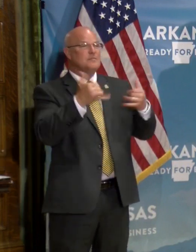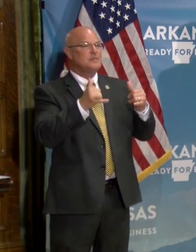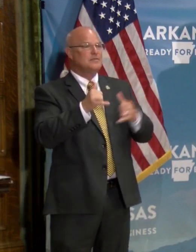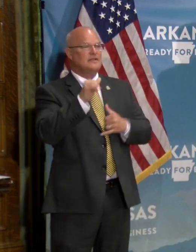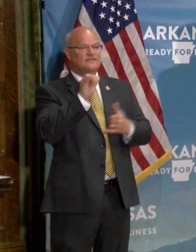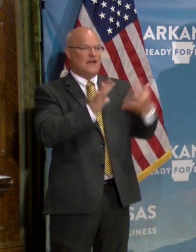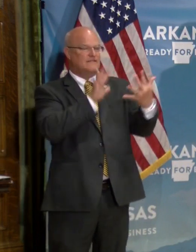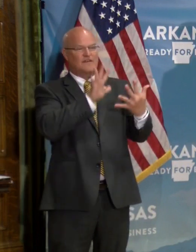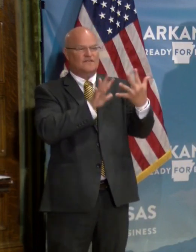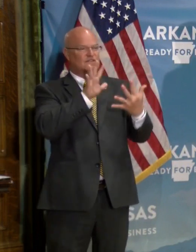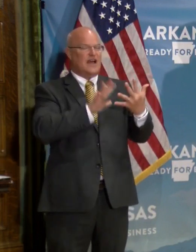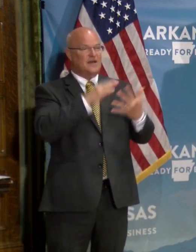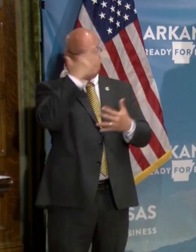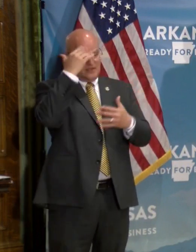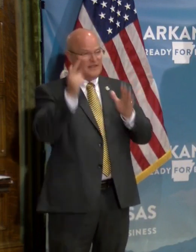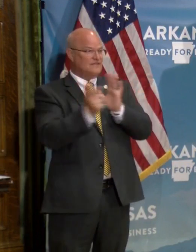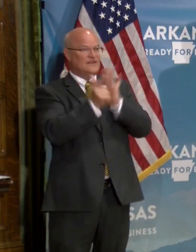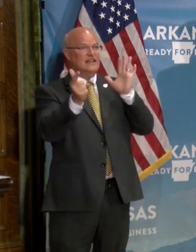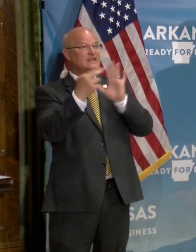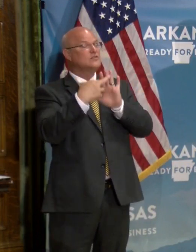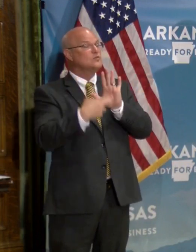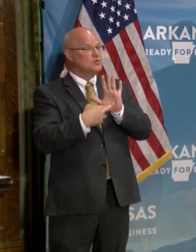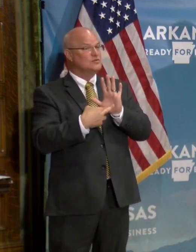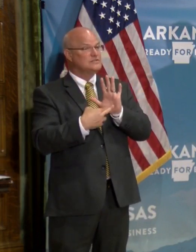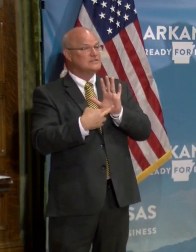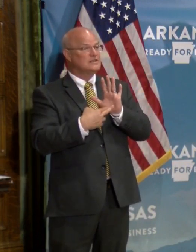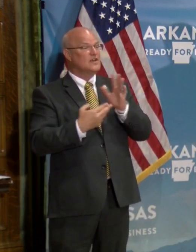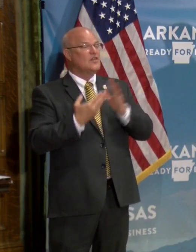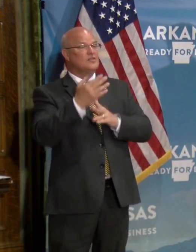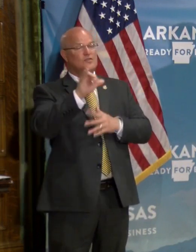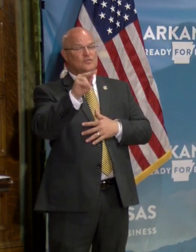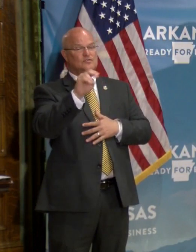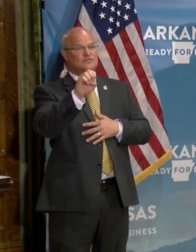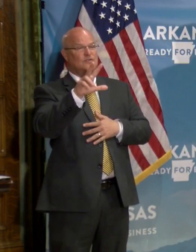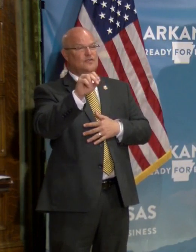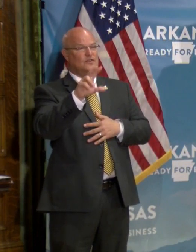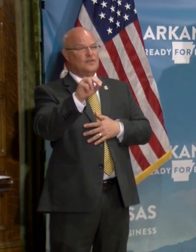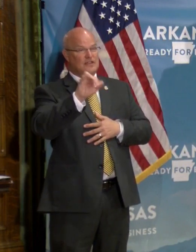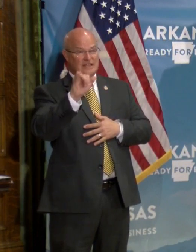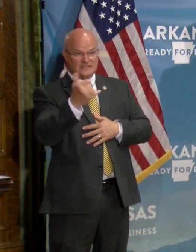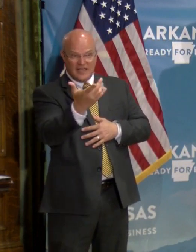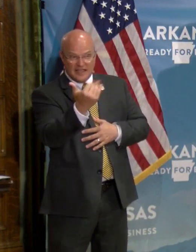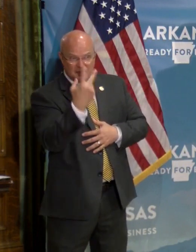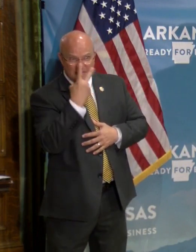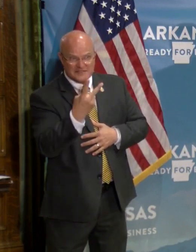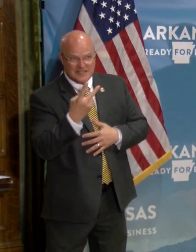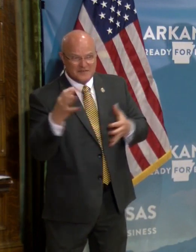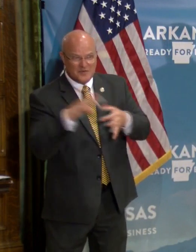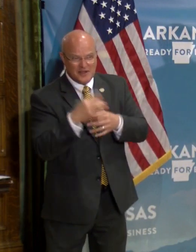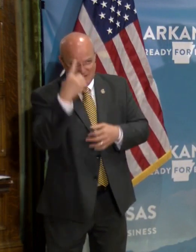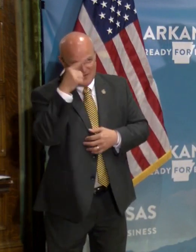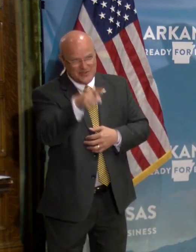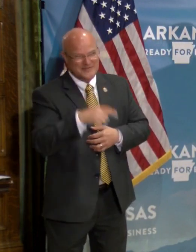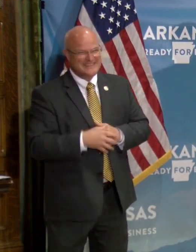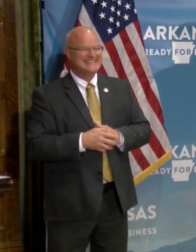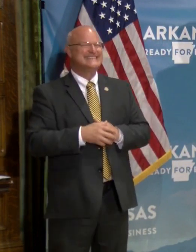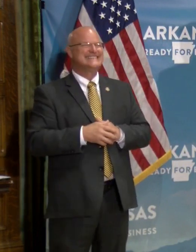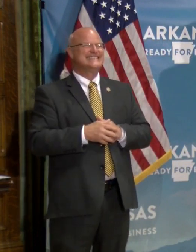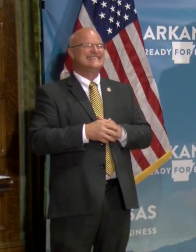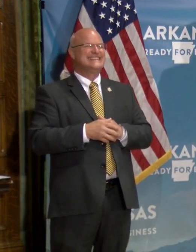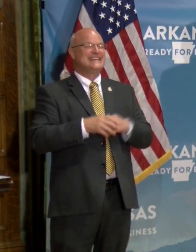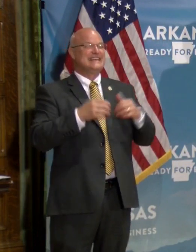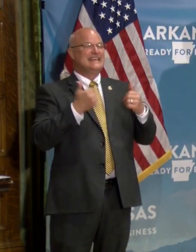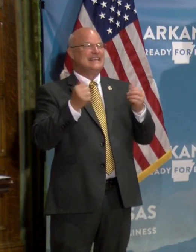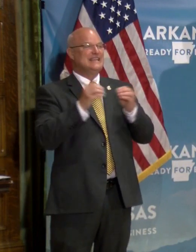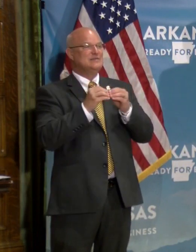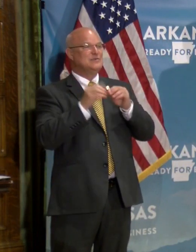playing five on five because that would violate the rules, uh, through June 30th. Jay, if you want to come, we'll see if we can arrange something for you. Uh,